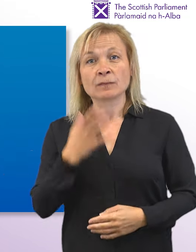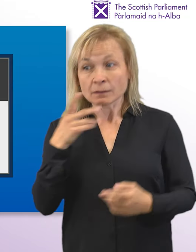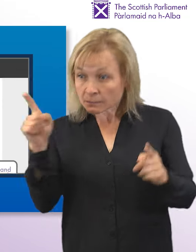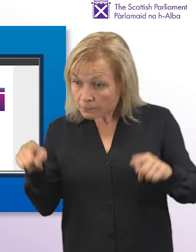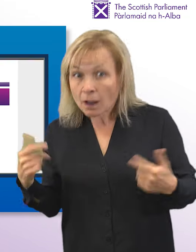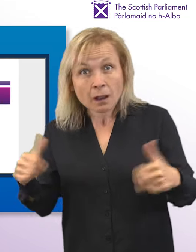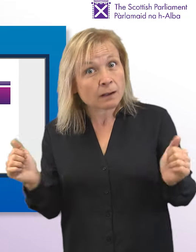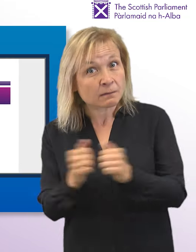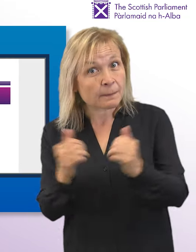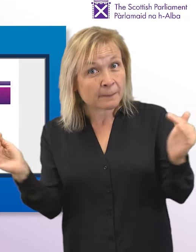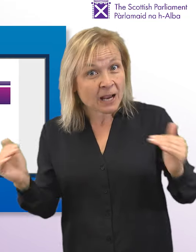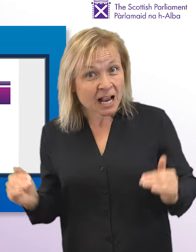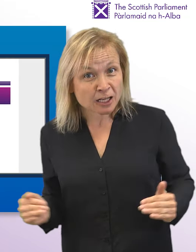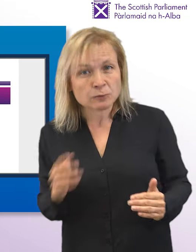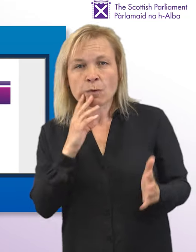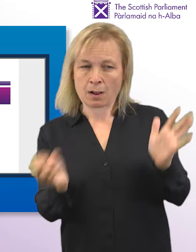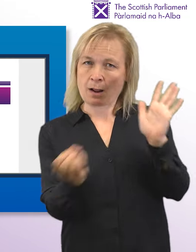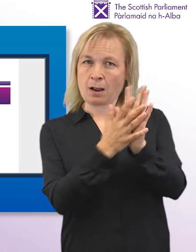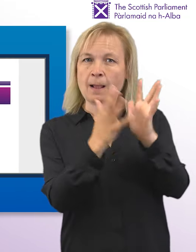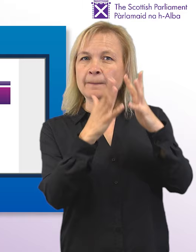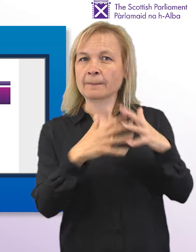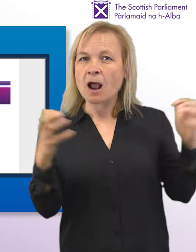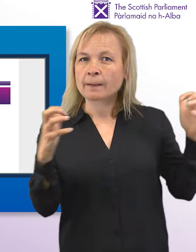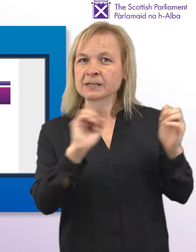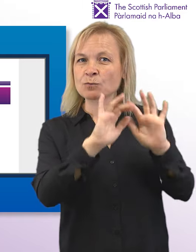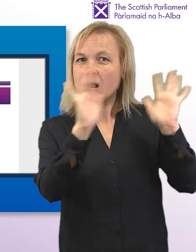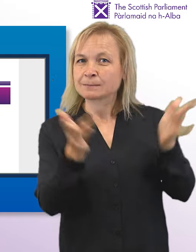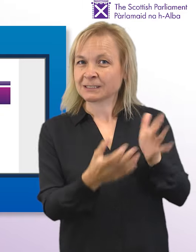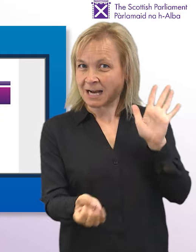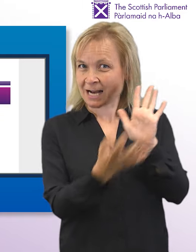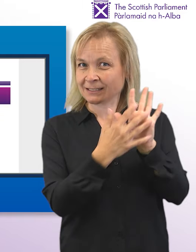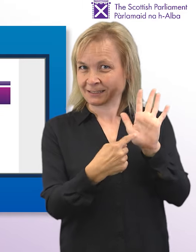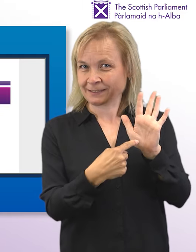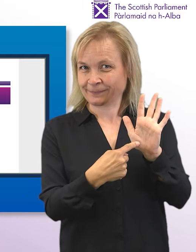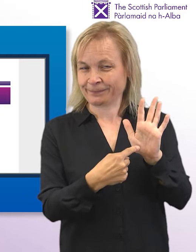If it meets with these, it will be published on the Parliament's website.